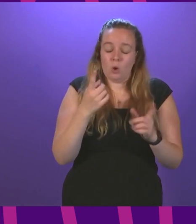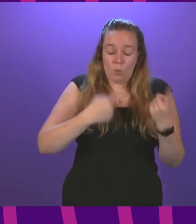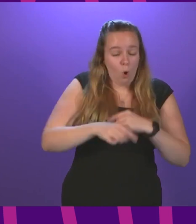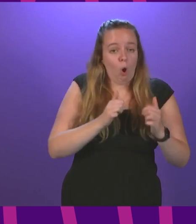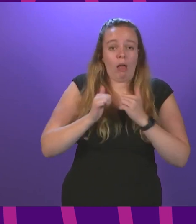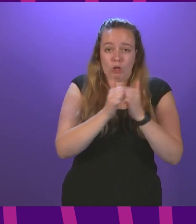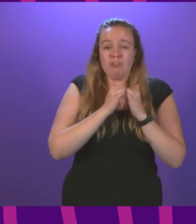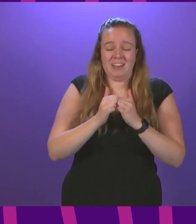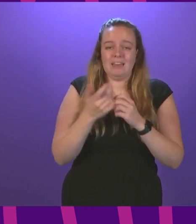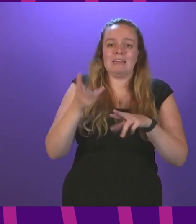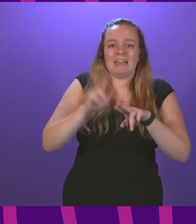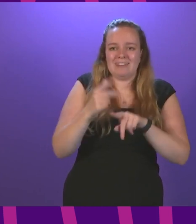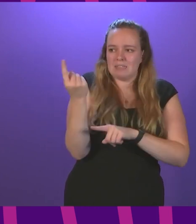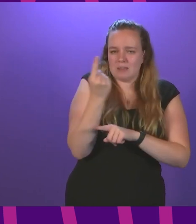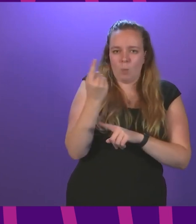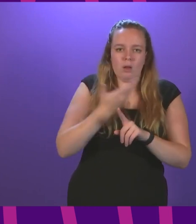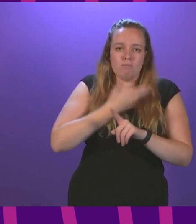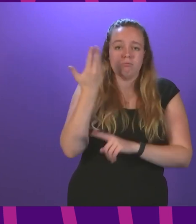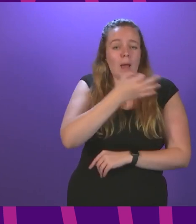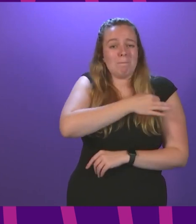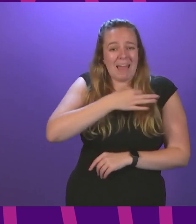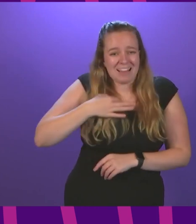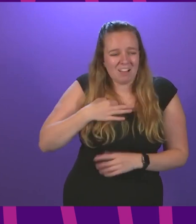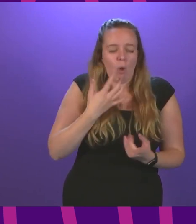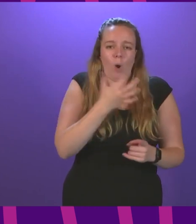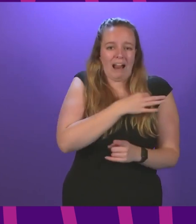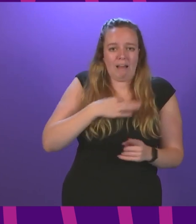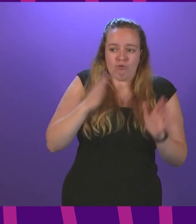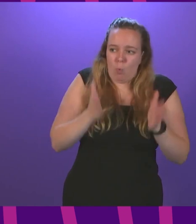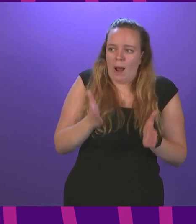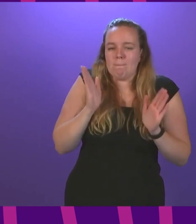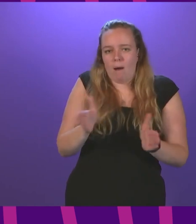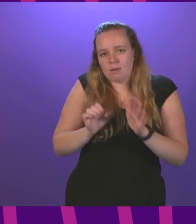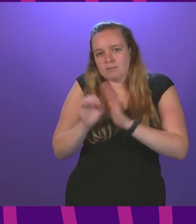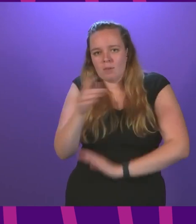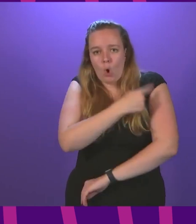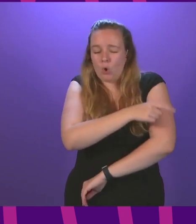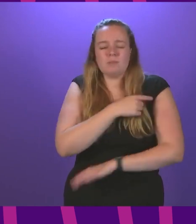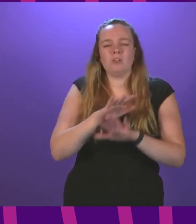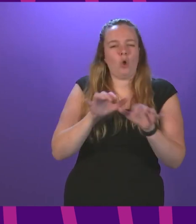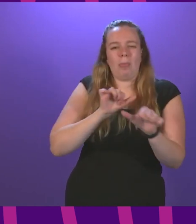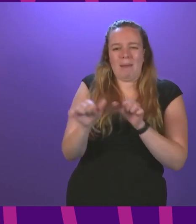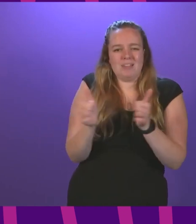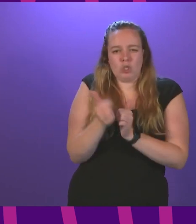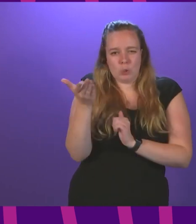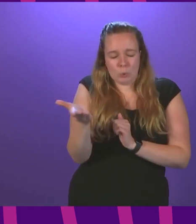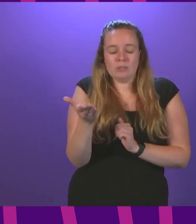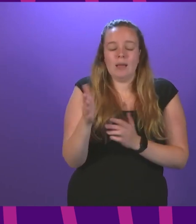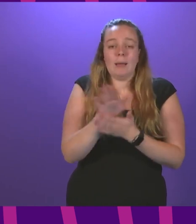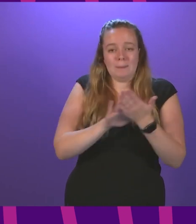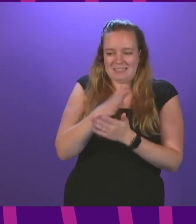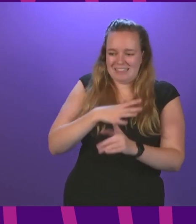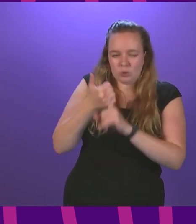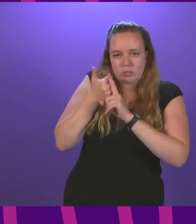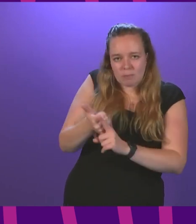agree that where somebody has no medical or clinical requirement to be in hospital it is not the best place for them and therefore supporting